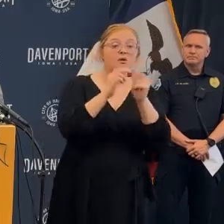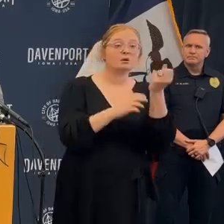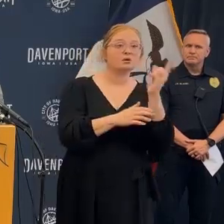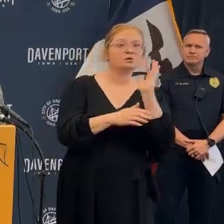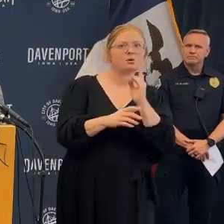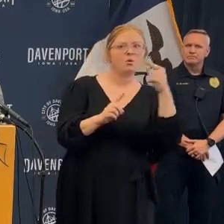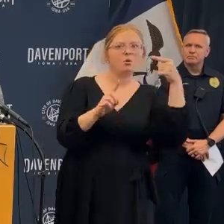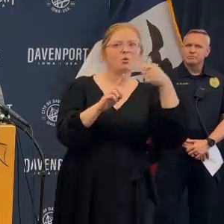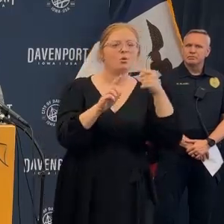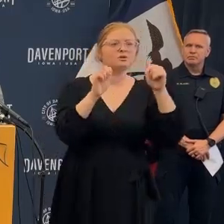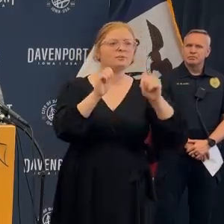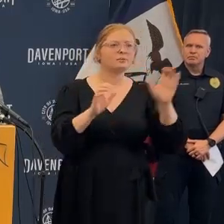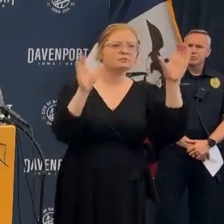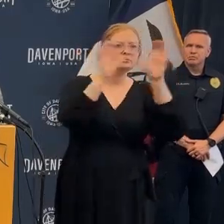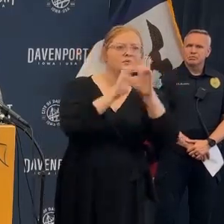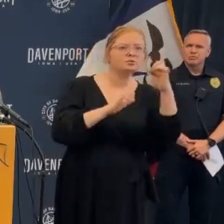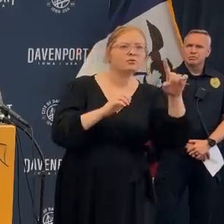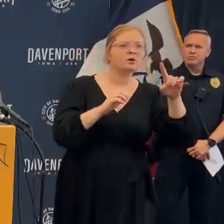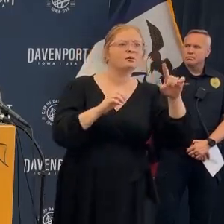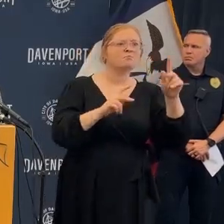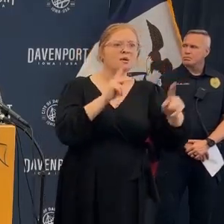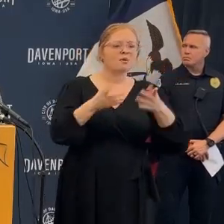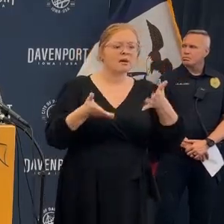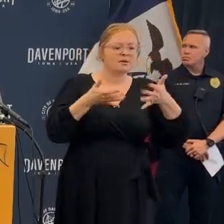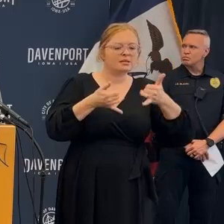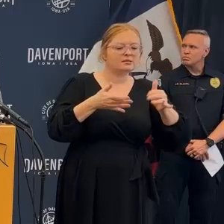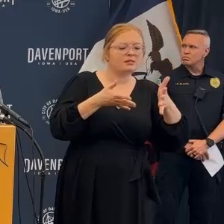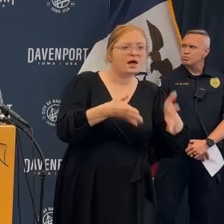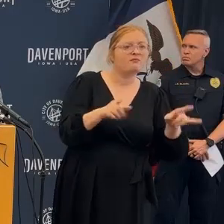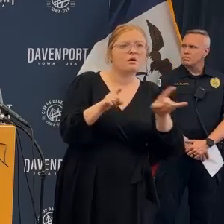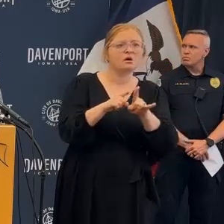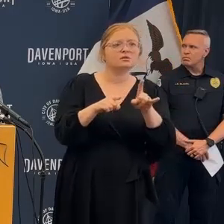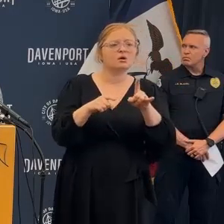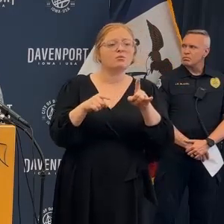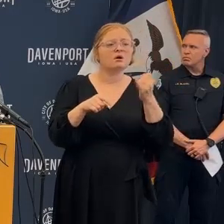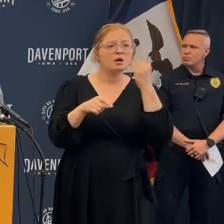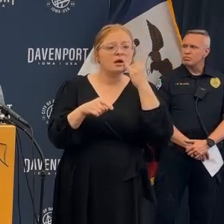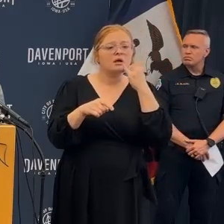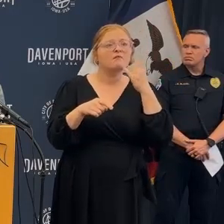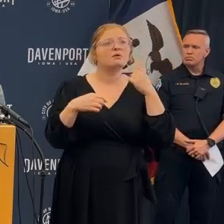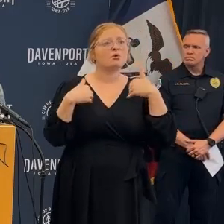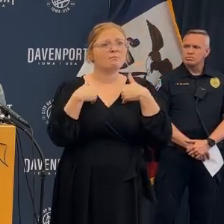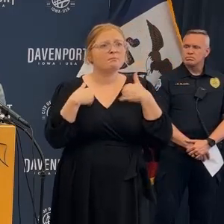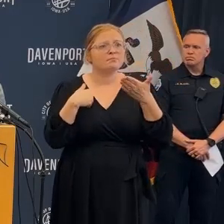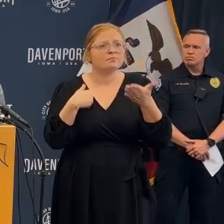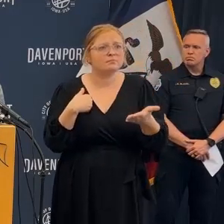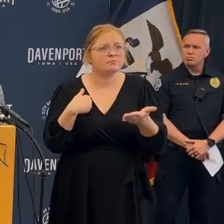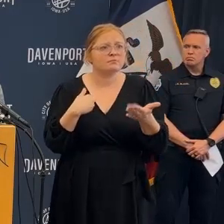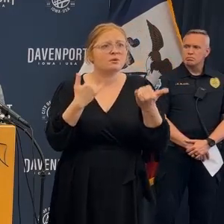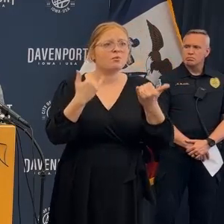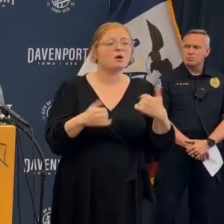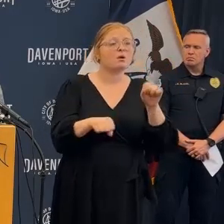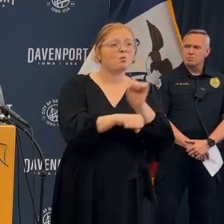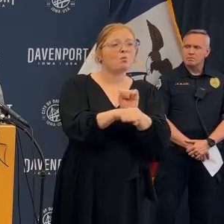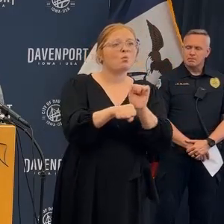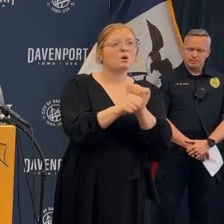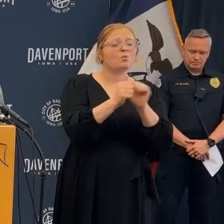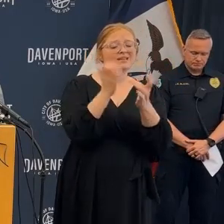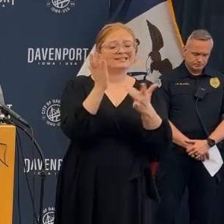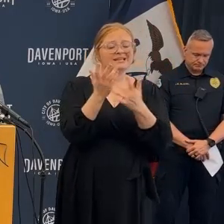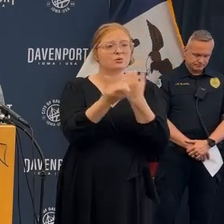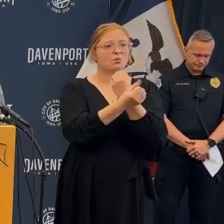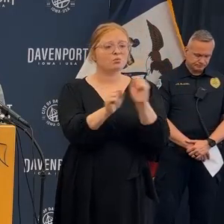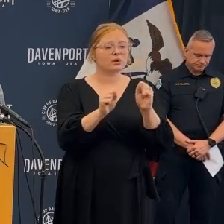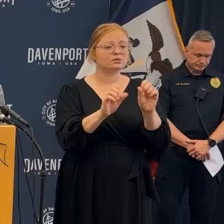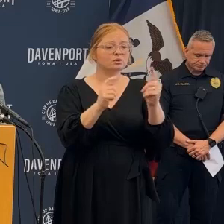of an additional search of this building. It is our goal to be able to conduct a search for additional occupants and any pets that still remain inside.